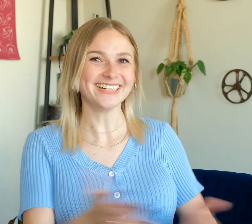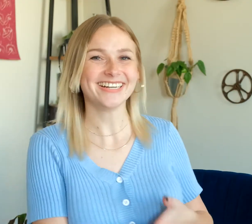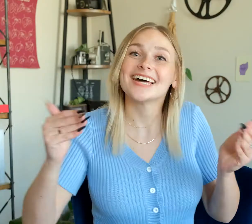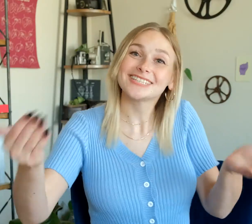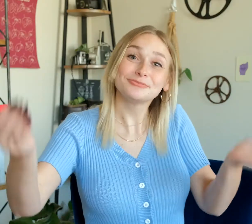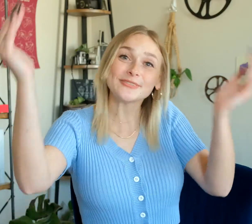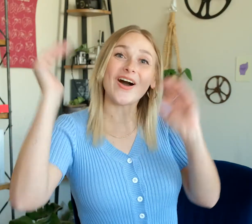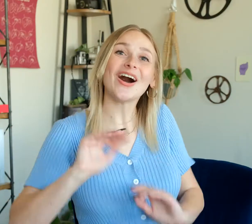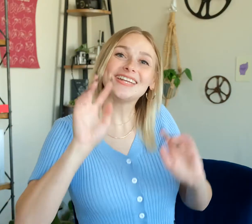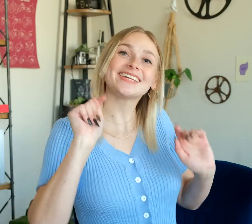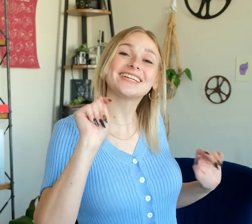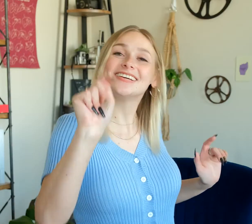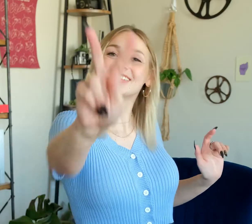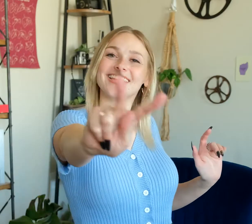Let's move on to Tubi.